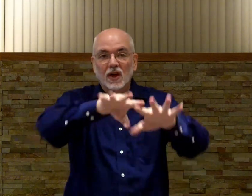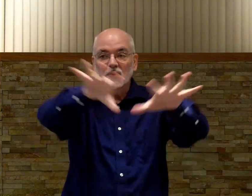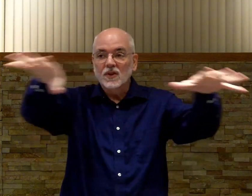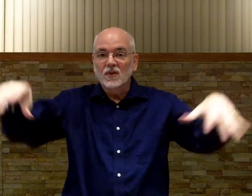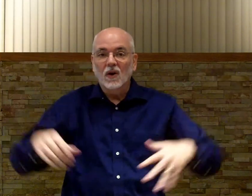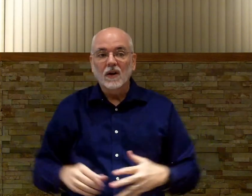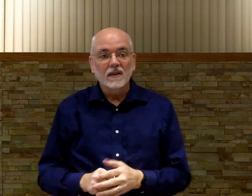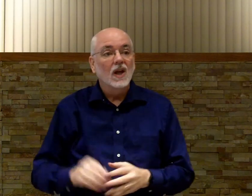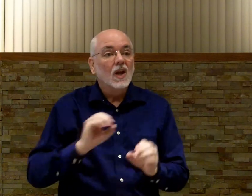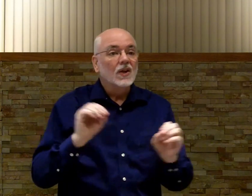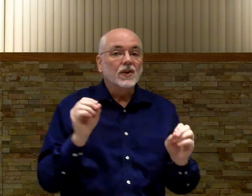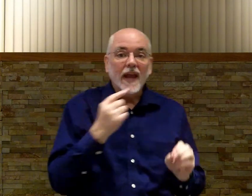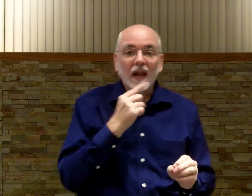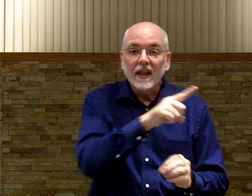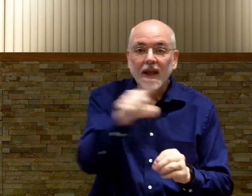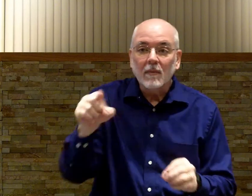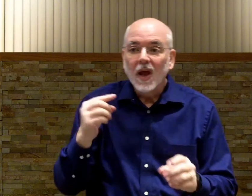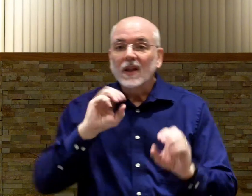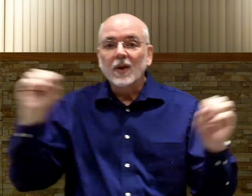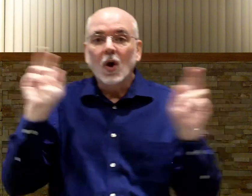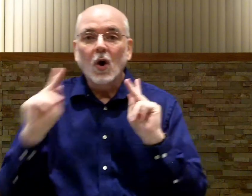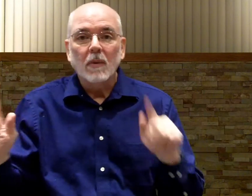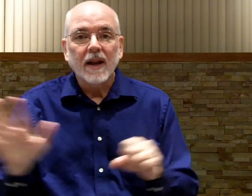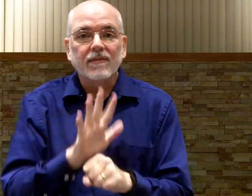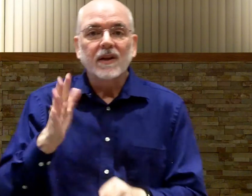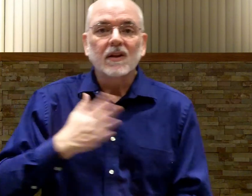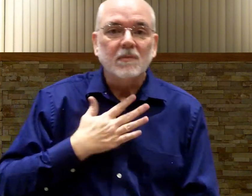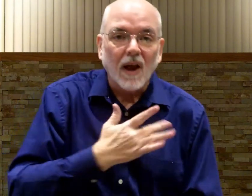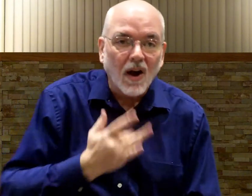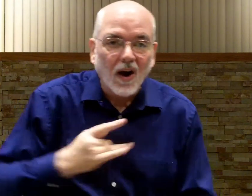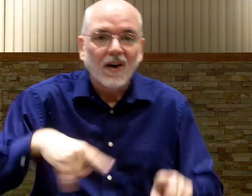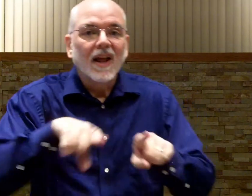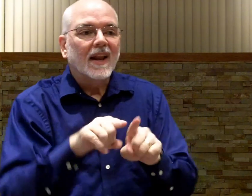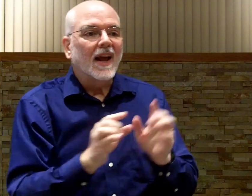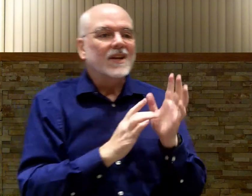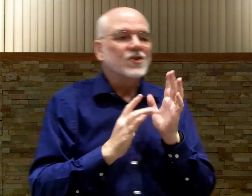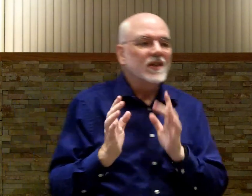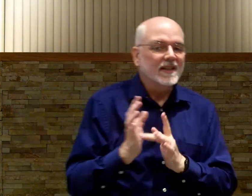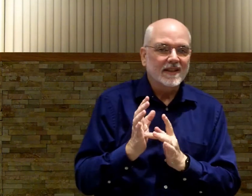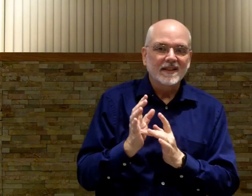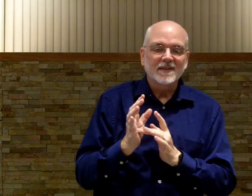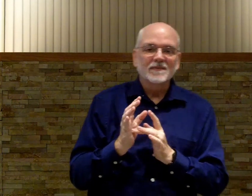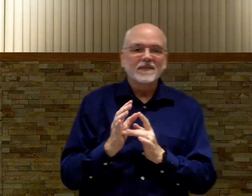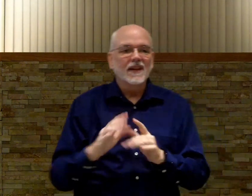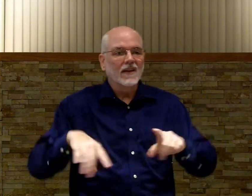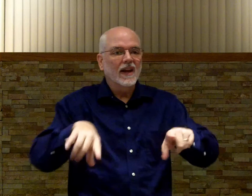judges in your audience. You're telling them that nobody fills my heart like Jesus. Okay?